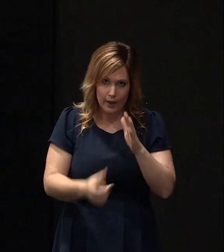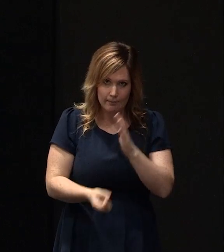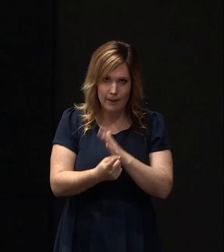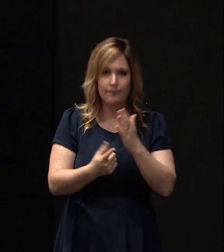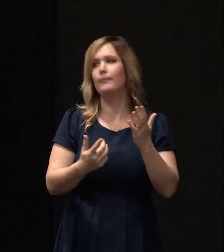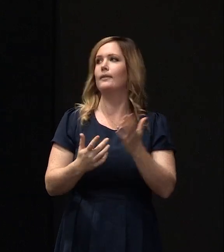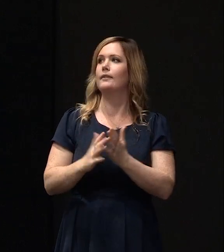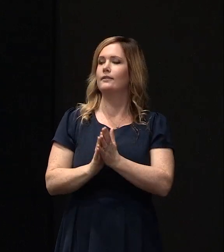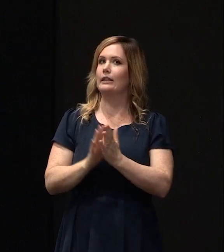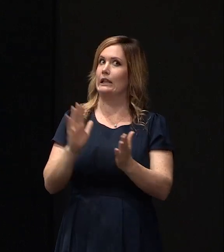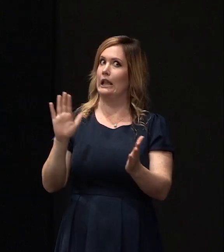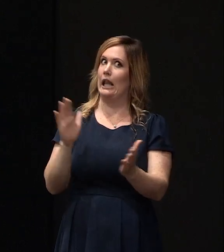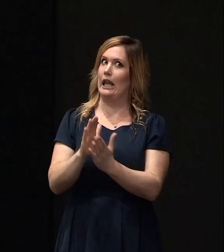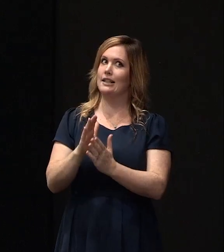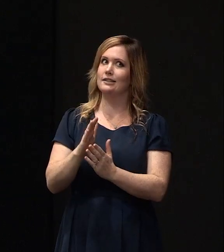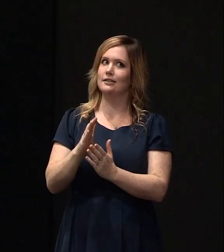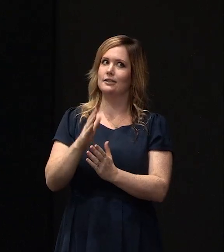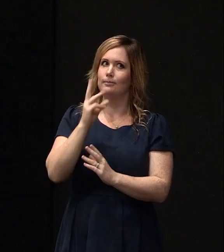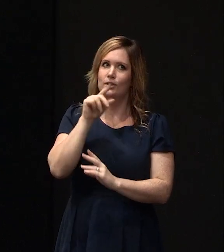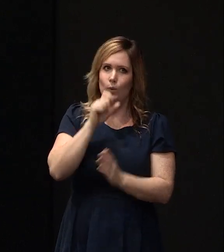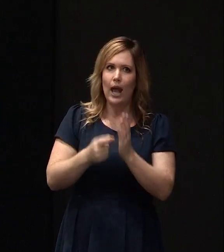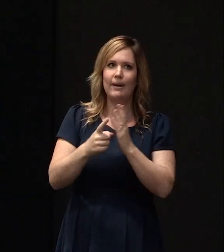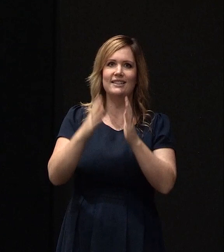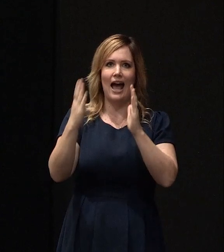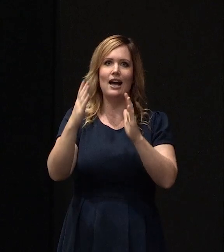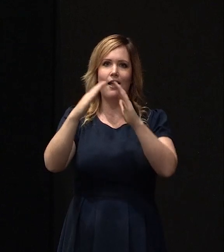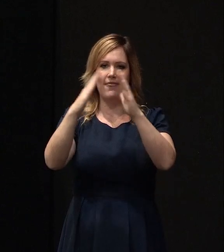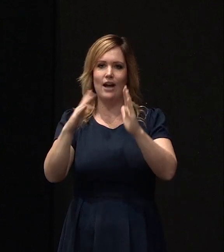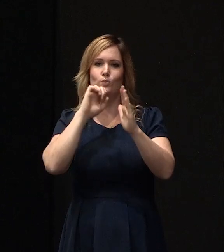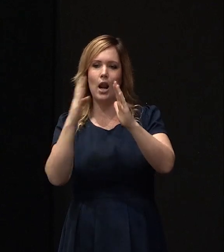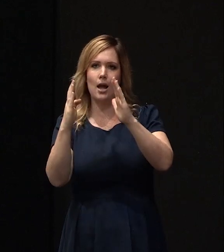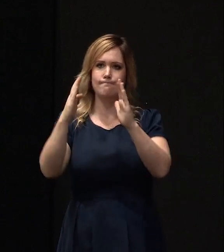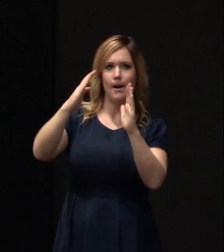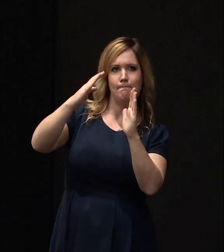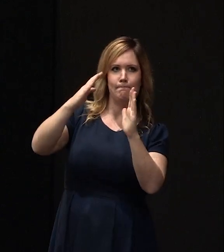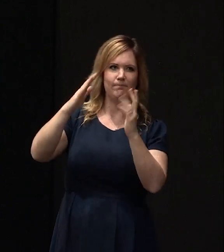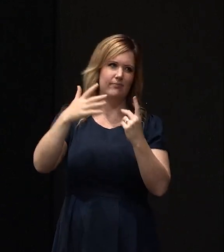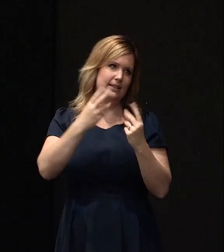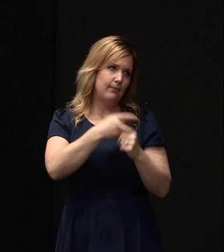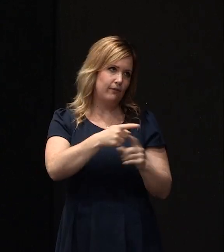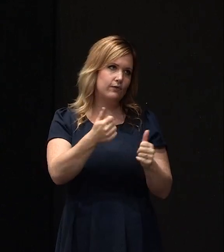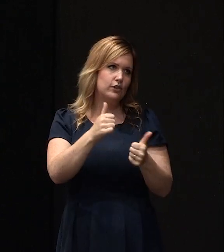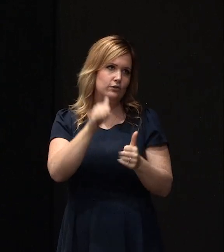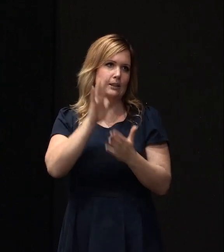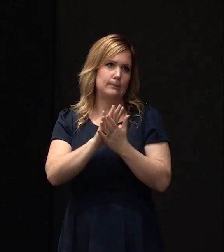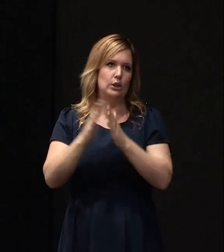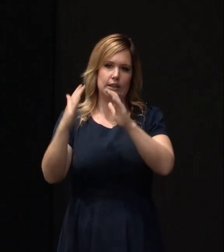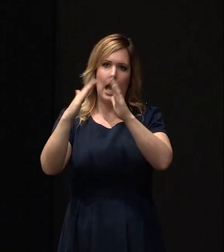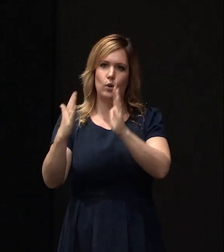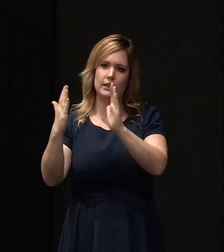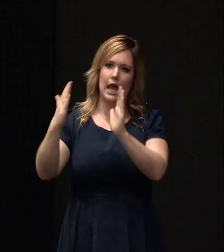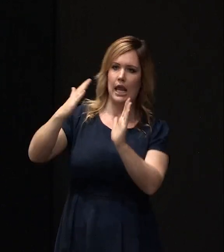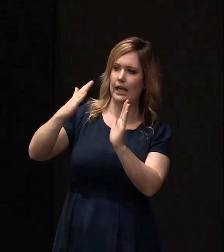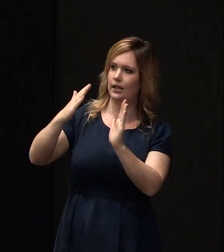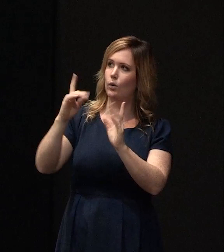And even less, unlike, even more unlikely house ends up on a lean, which a number of you have actually ended up being on leans, you can then basically just